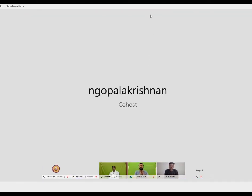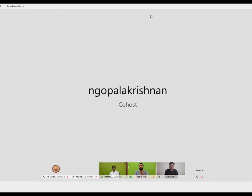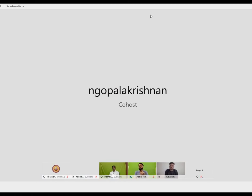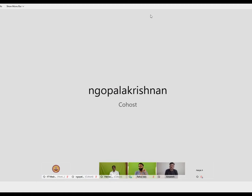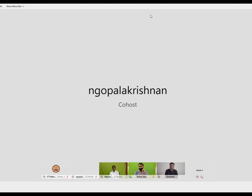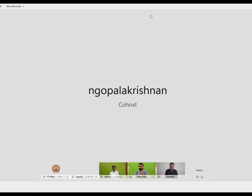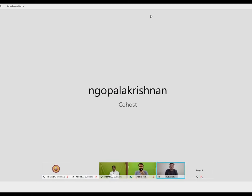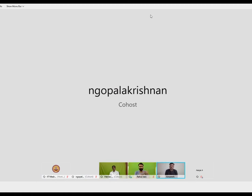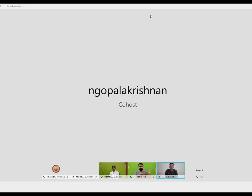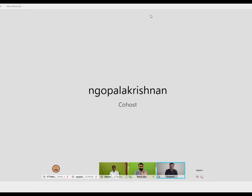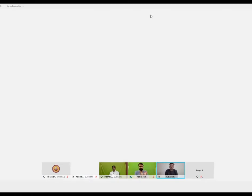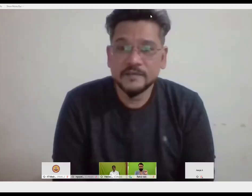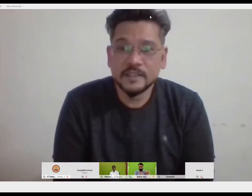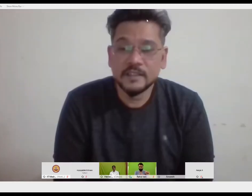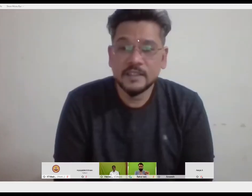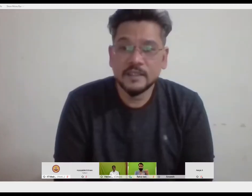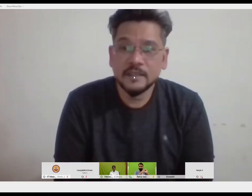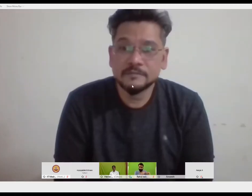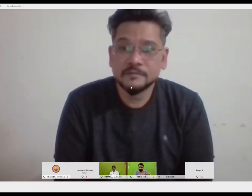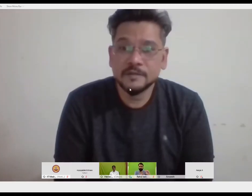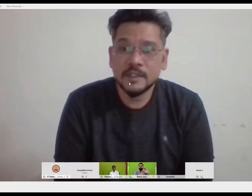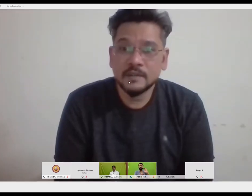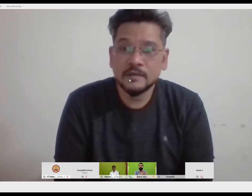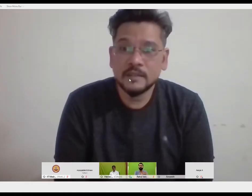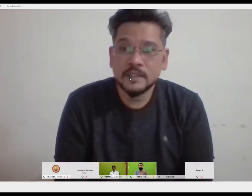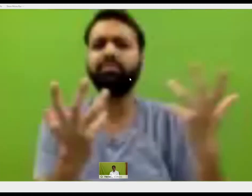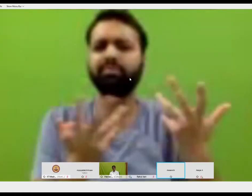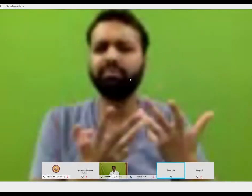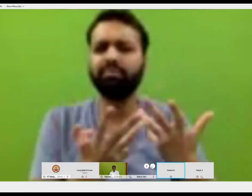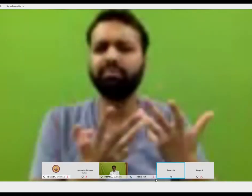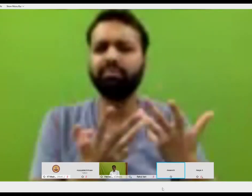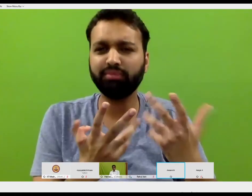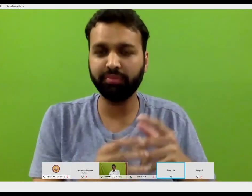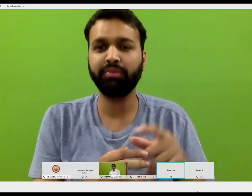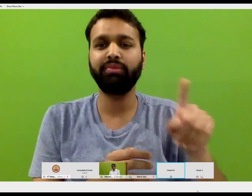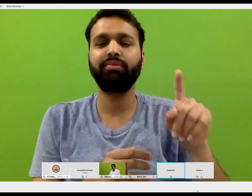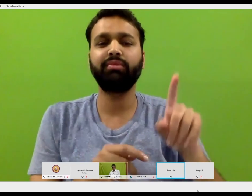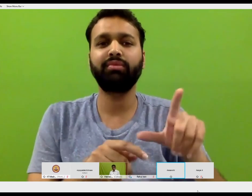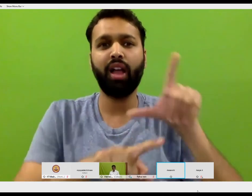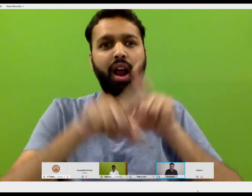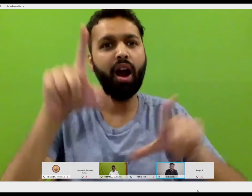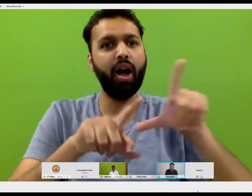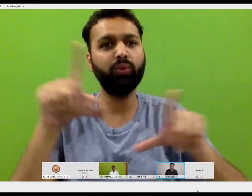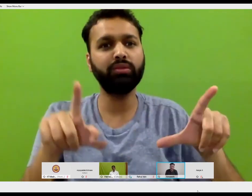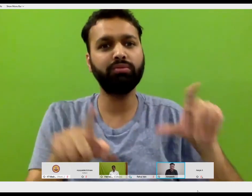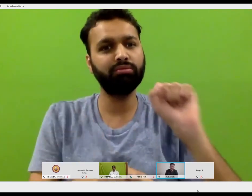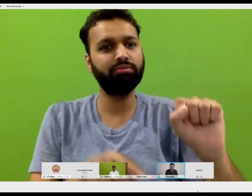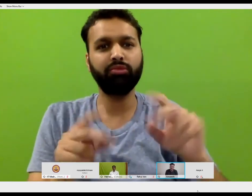Yes, definitely. In the deaf community, they have a particular culture.